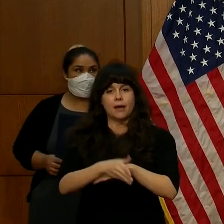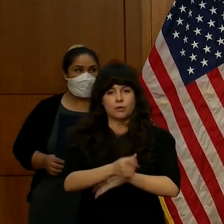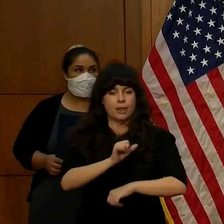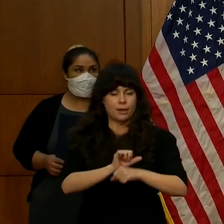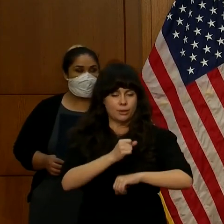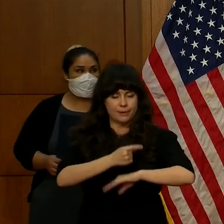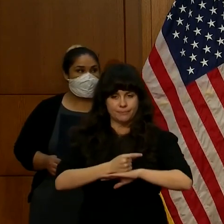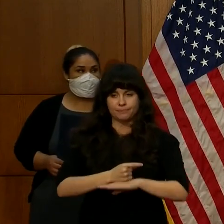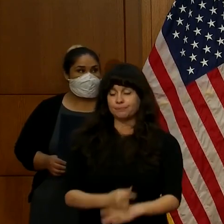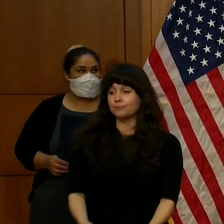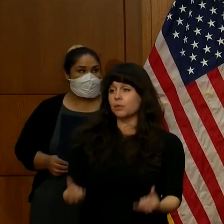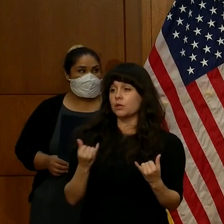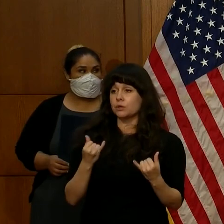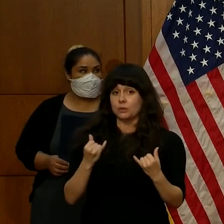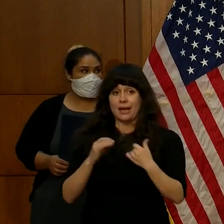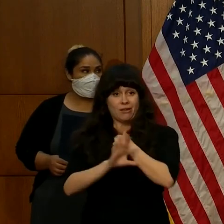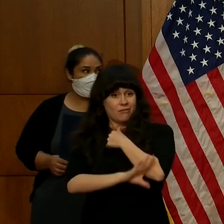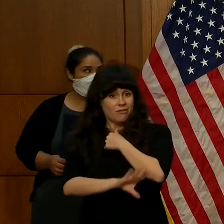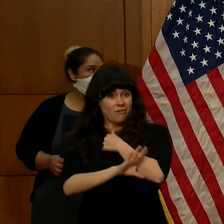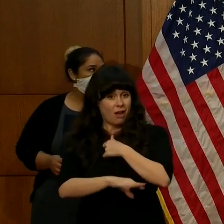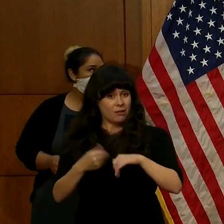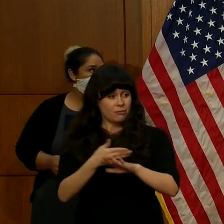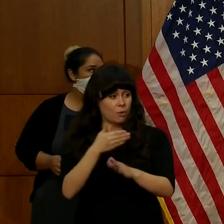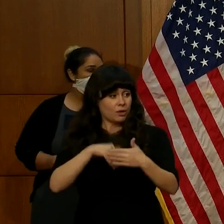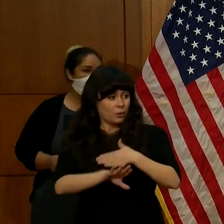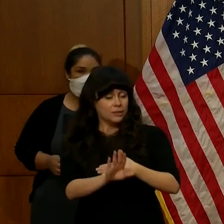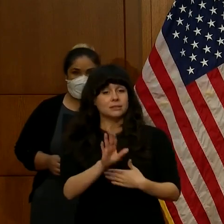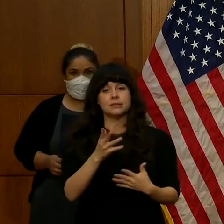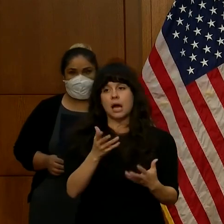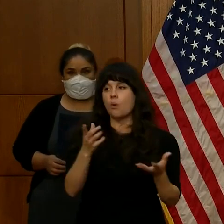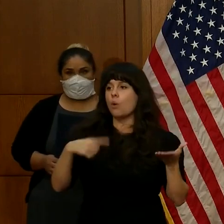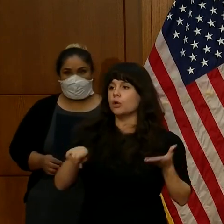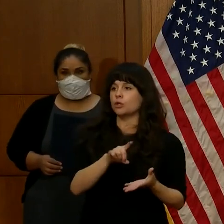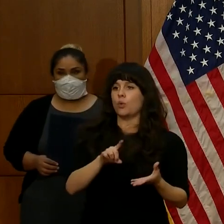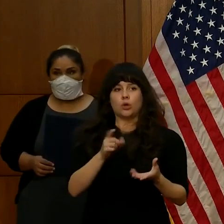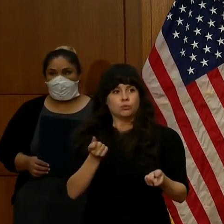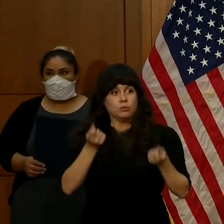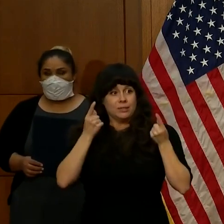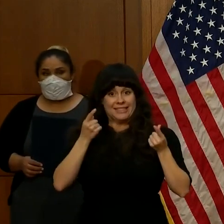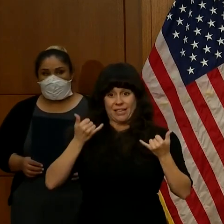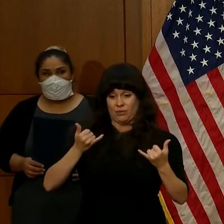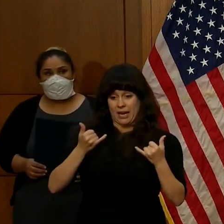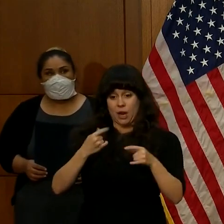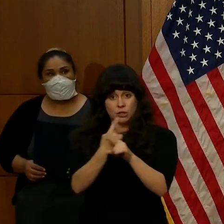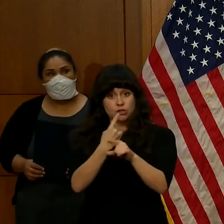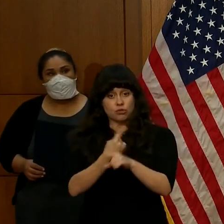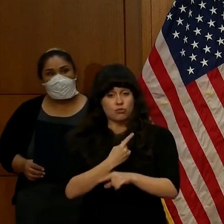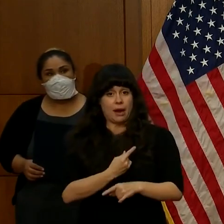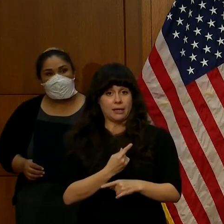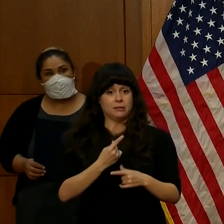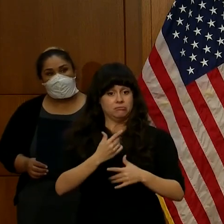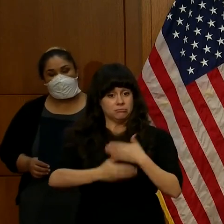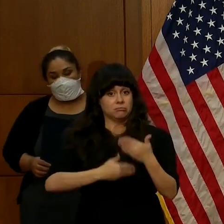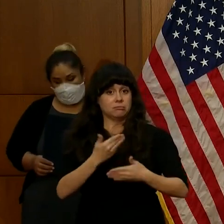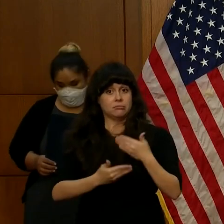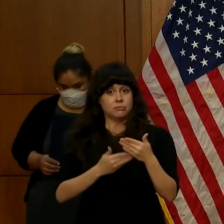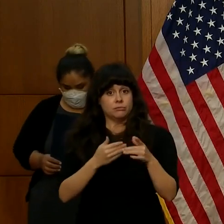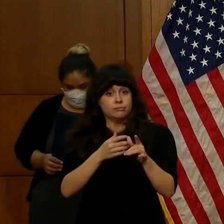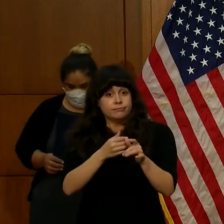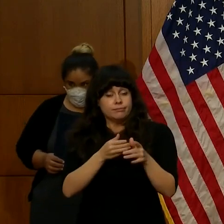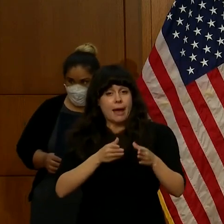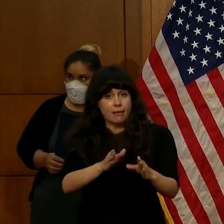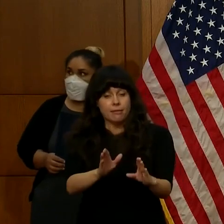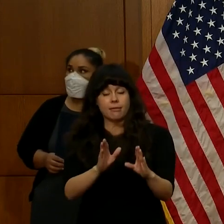fall, I want everyone to understand that we are headed in the right direction. And it is important to celebrate success,